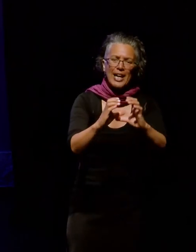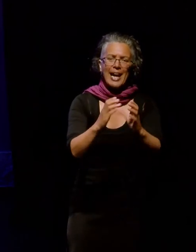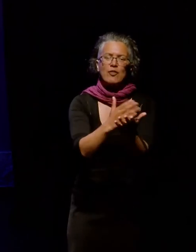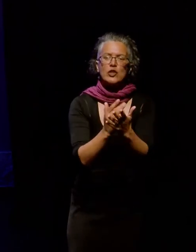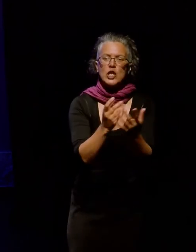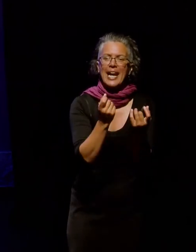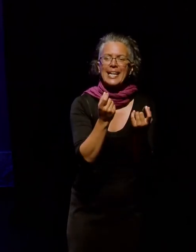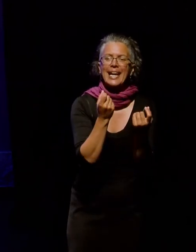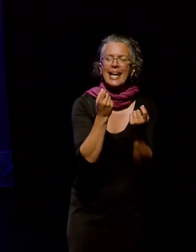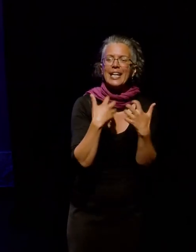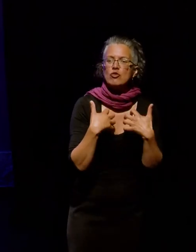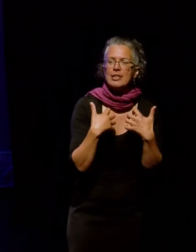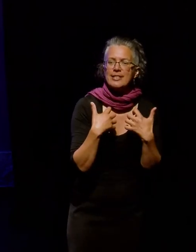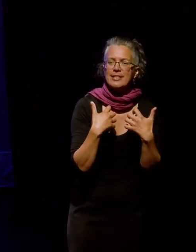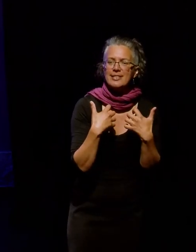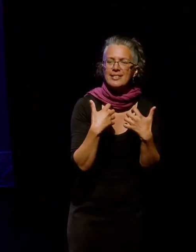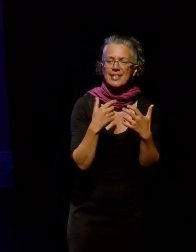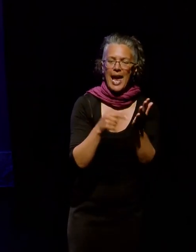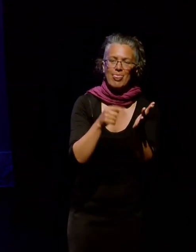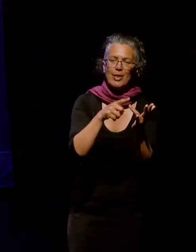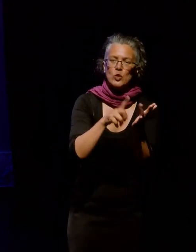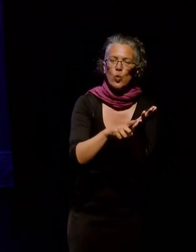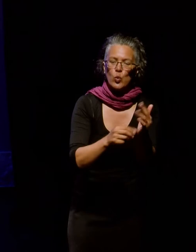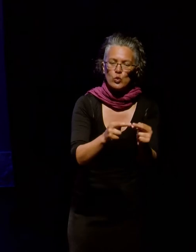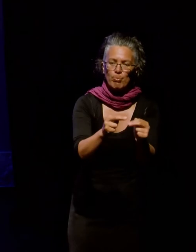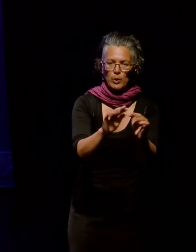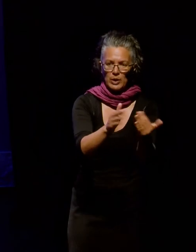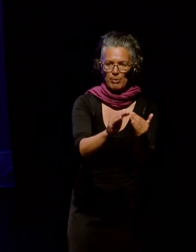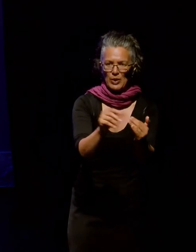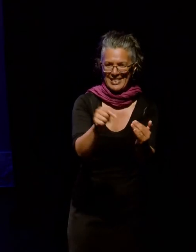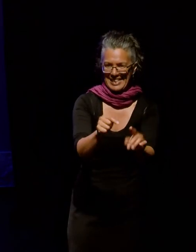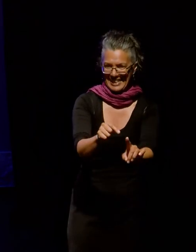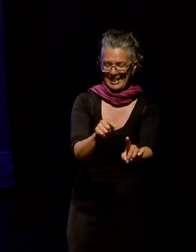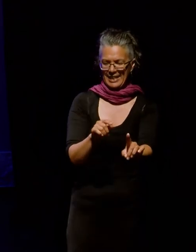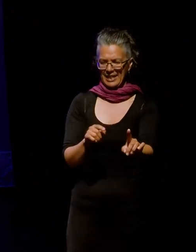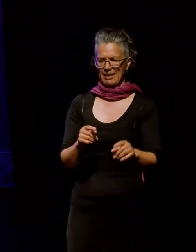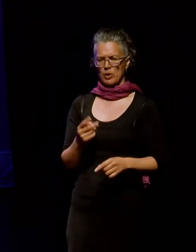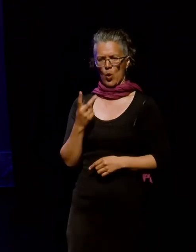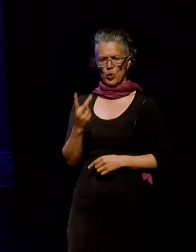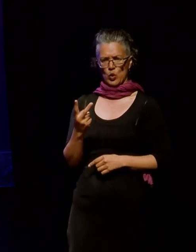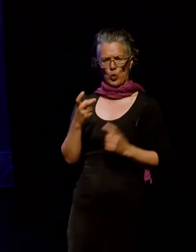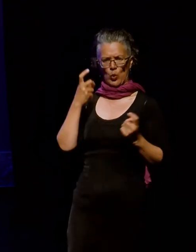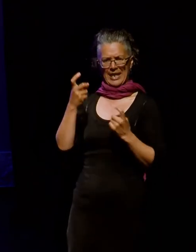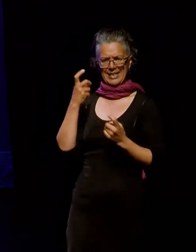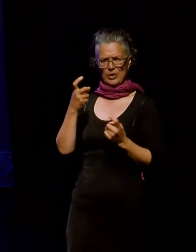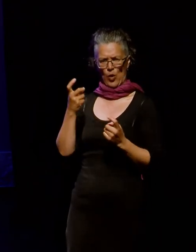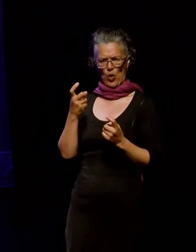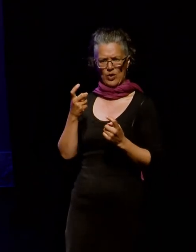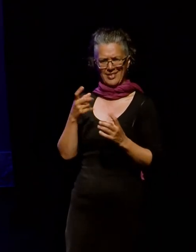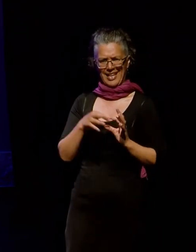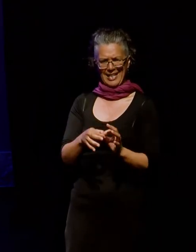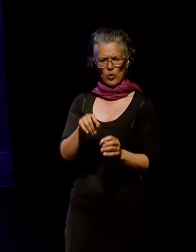and a tool to build community. This definition highlights two key concerns that underpin Facebook's idea of community,